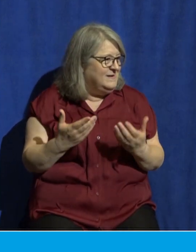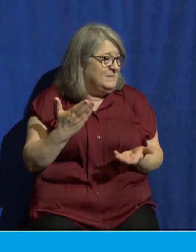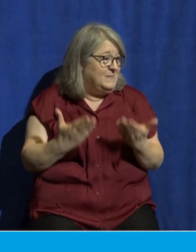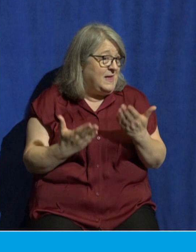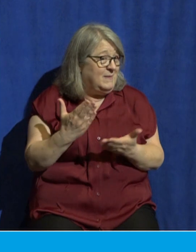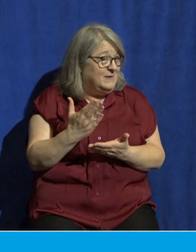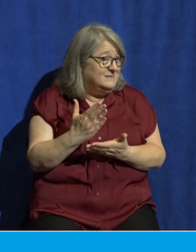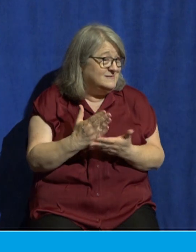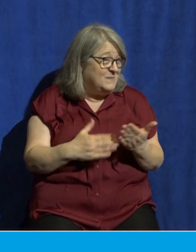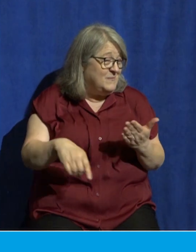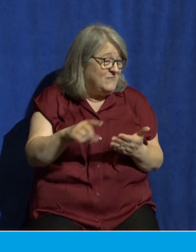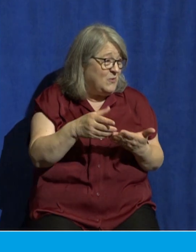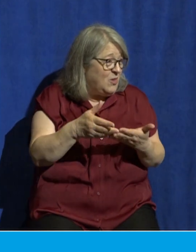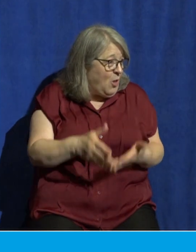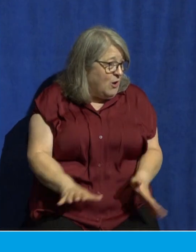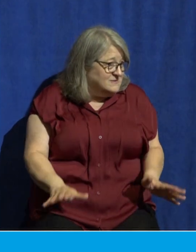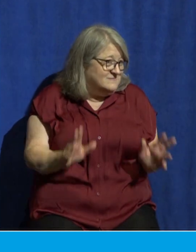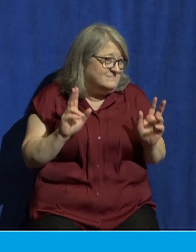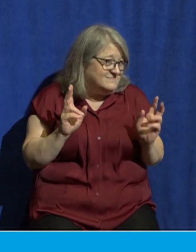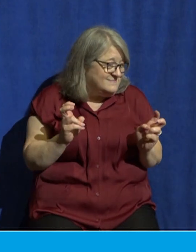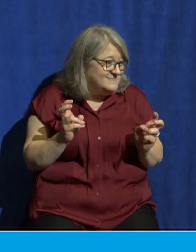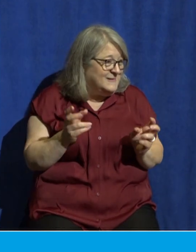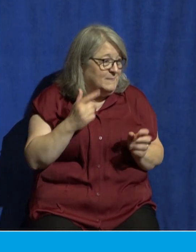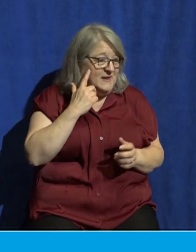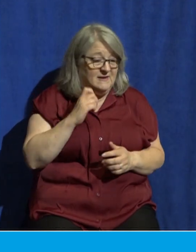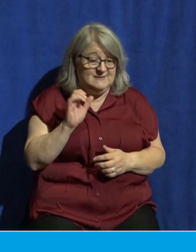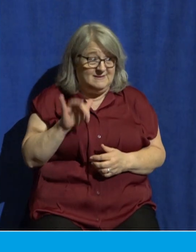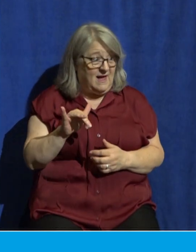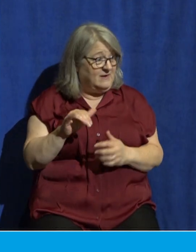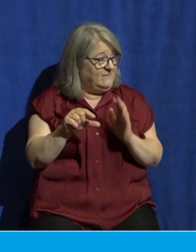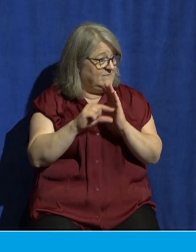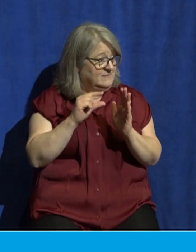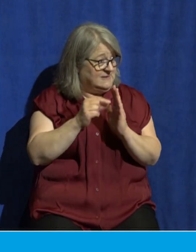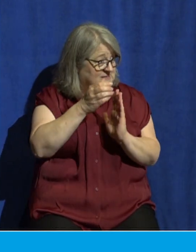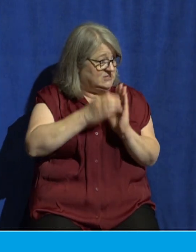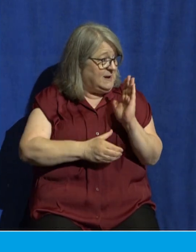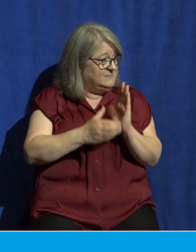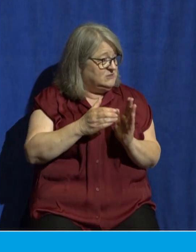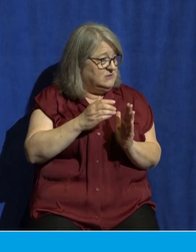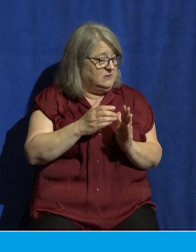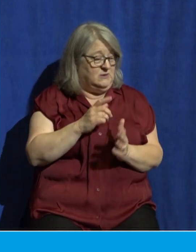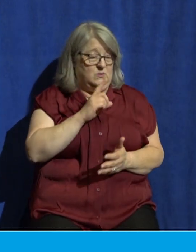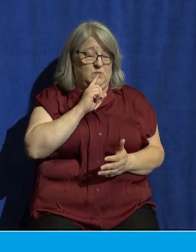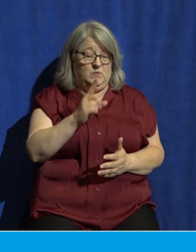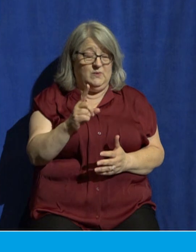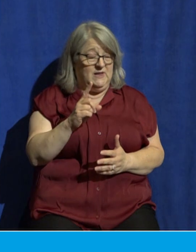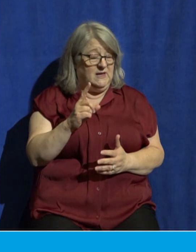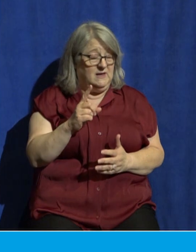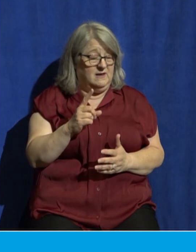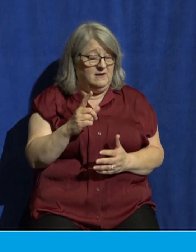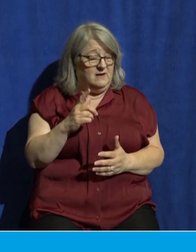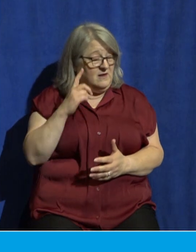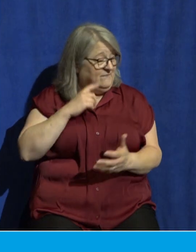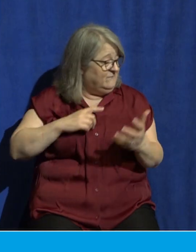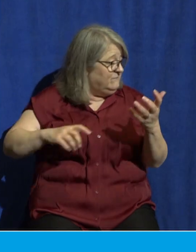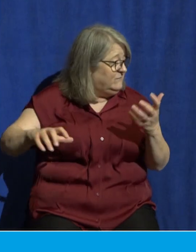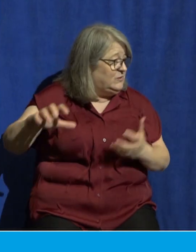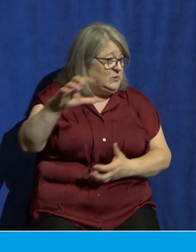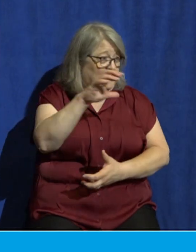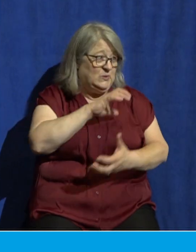because this is one of the most controversial, confusing chapters in the entire New Testament. And you're